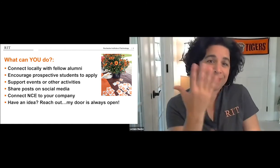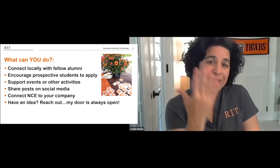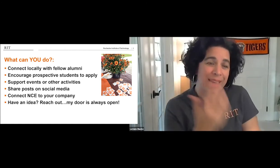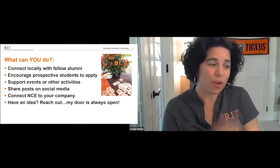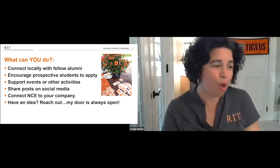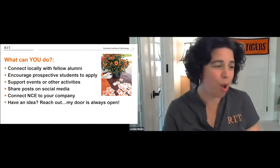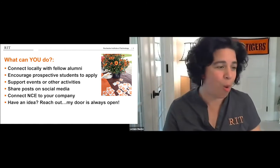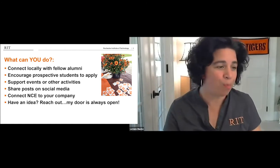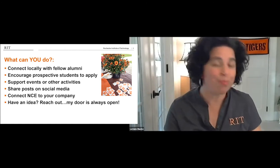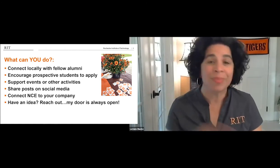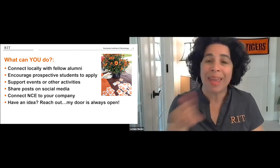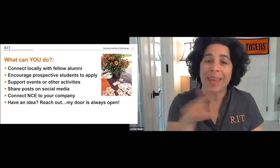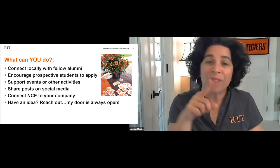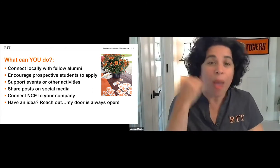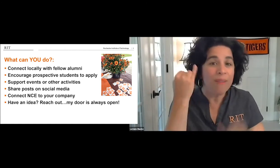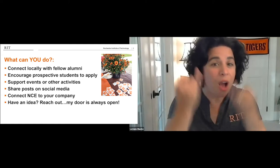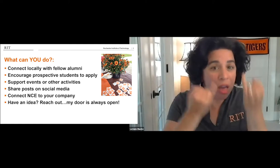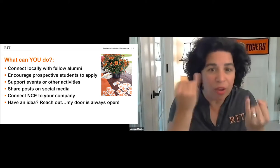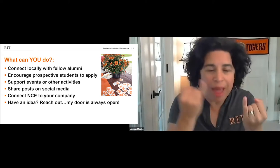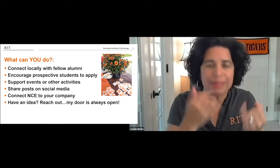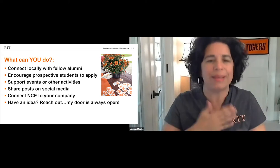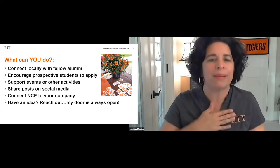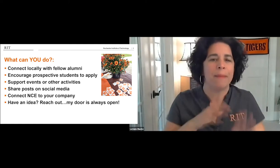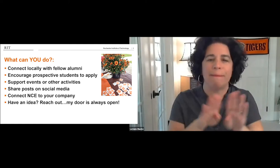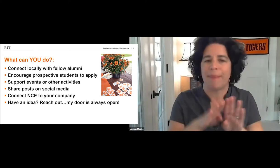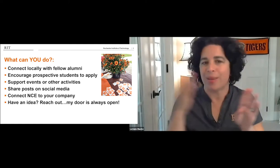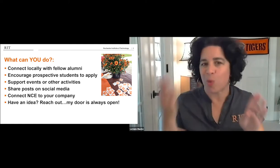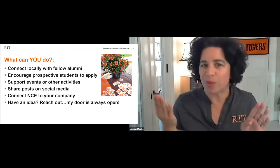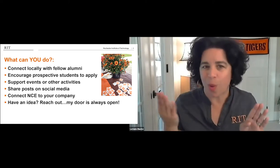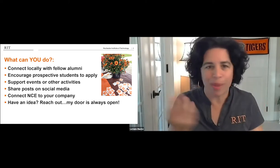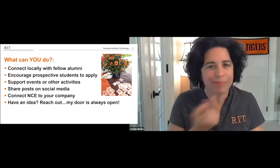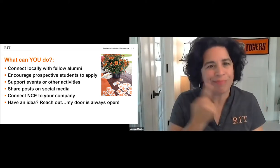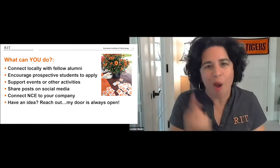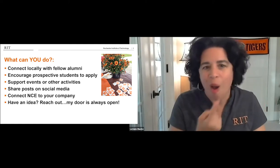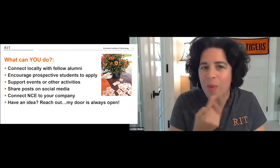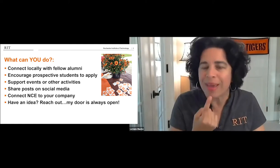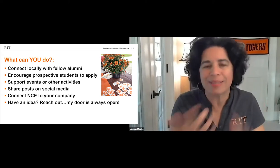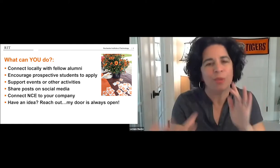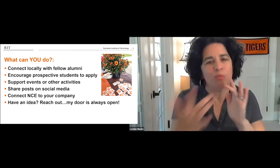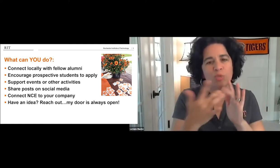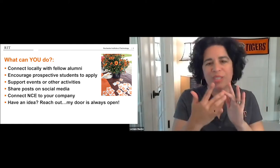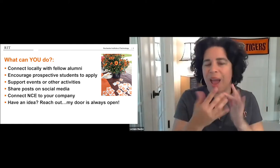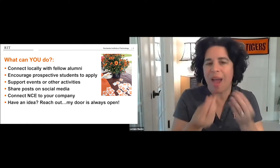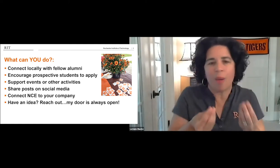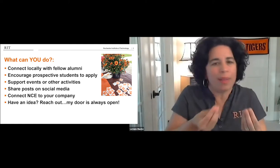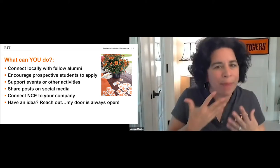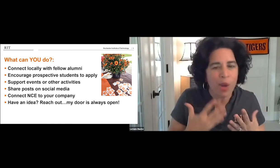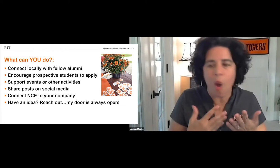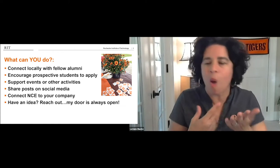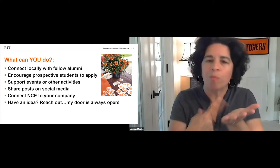introduction and see if maybe a relationship can grow from there. And if you have any other ideas, reach out to me. My door